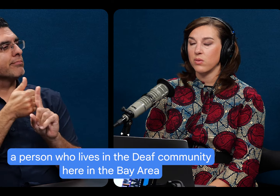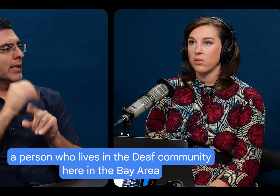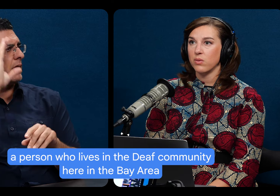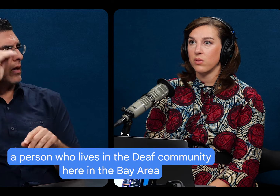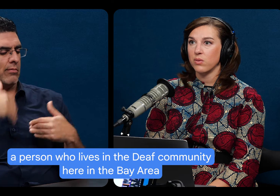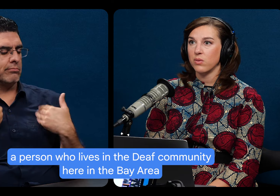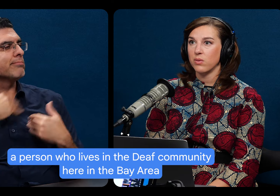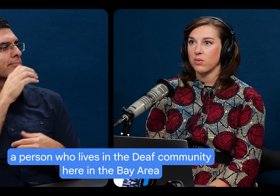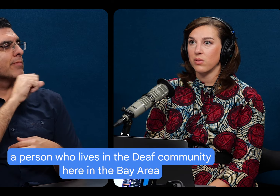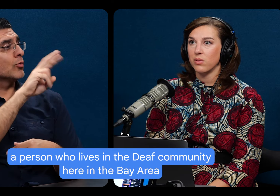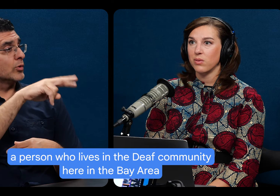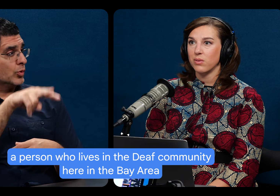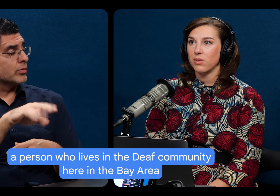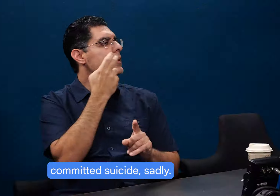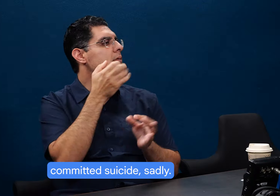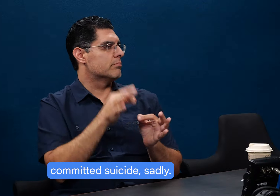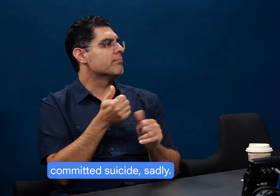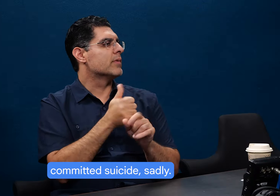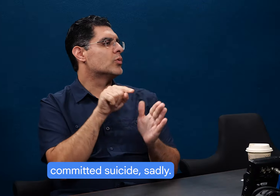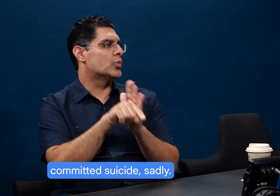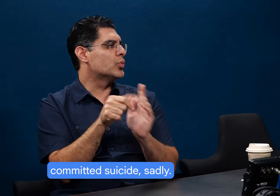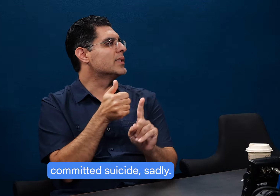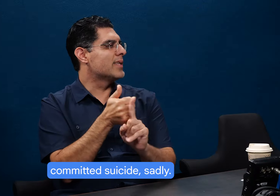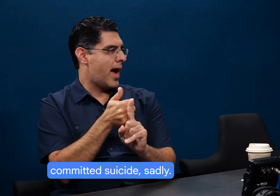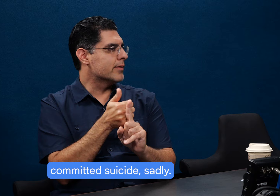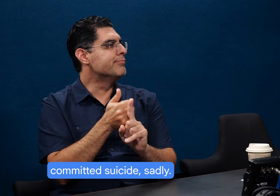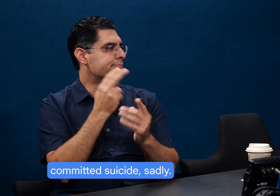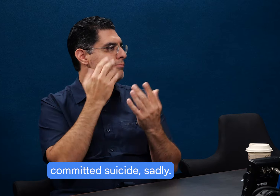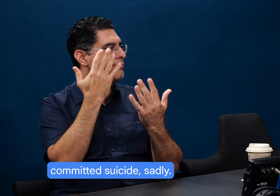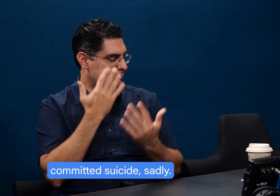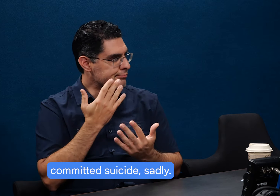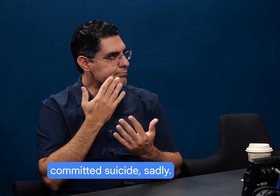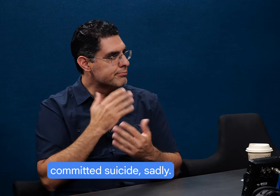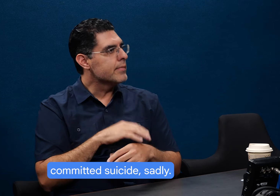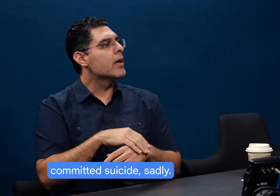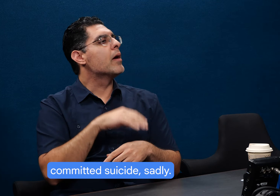who lives in the deaf community here in the Bay Area committed suicide, sadly.